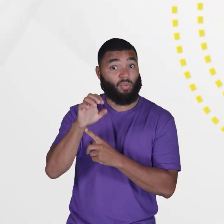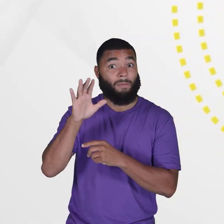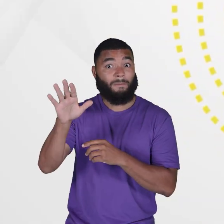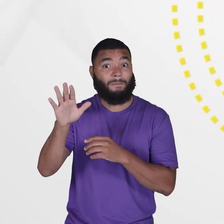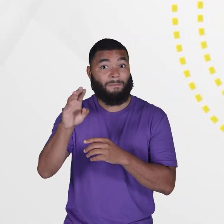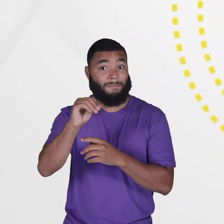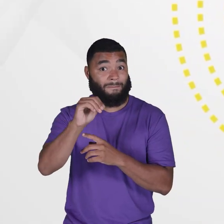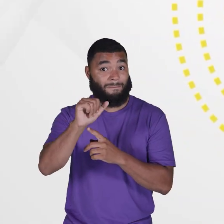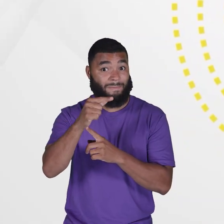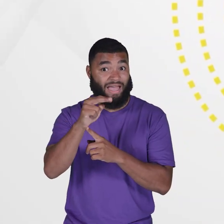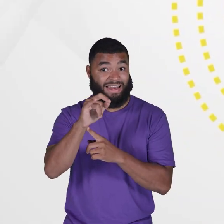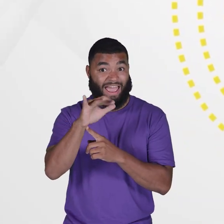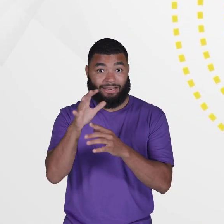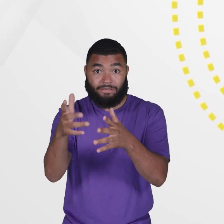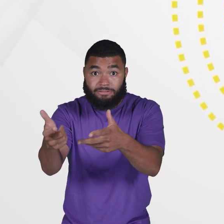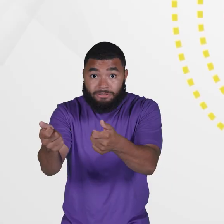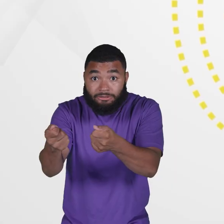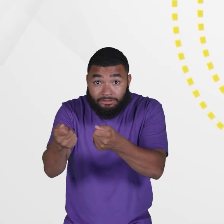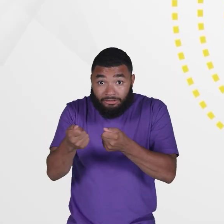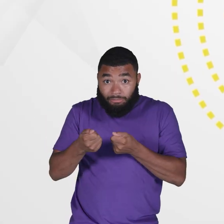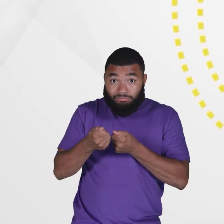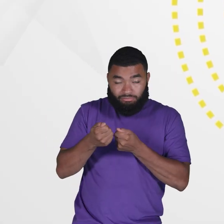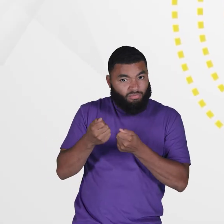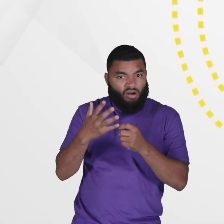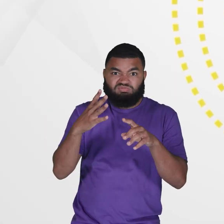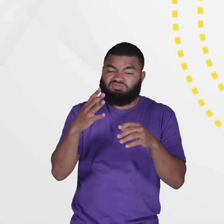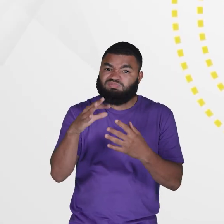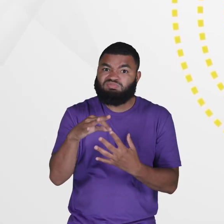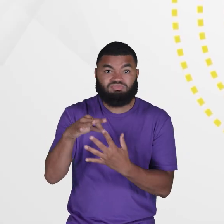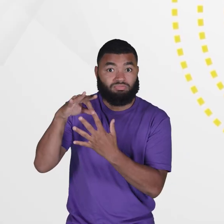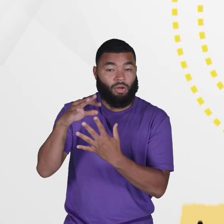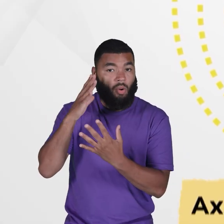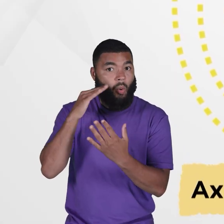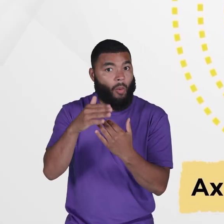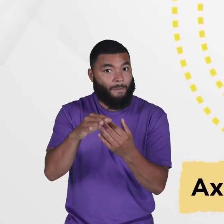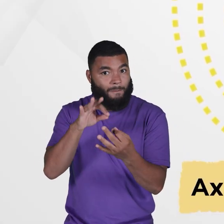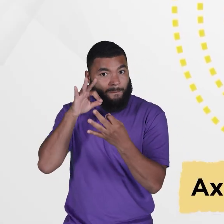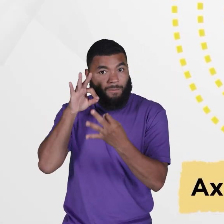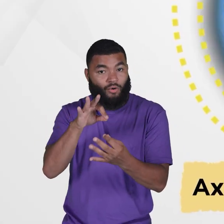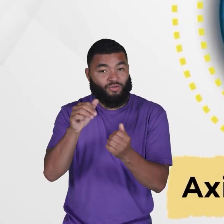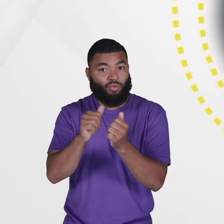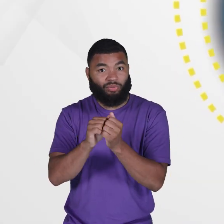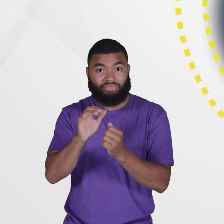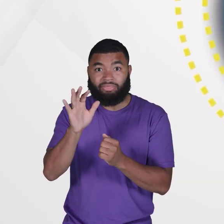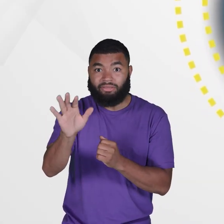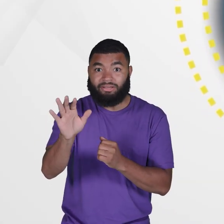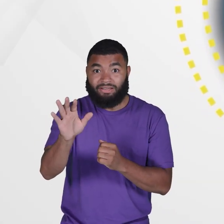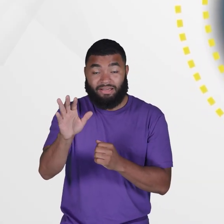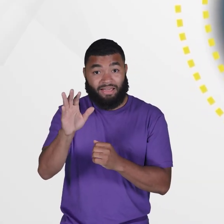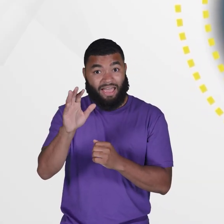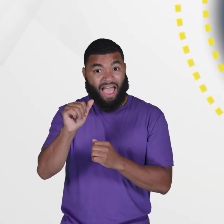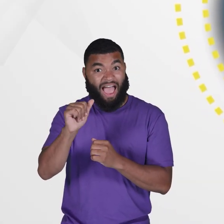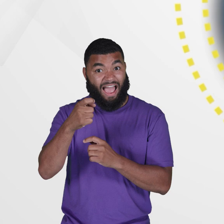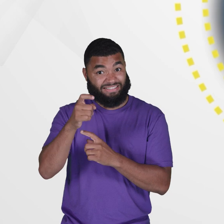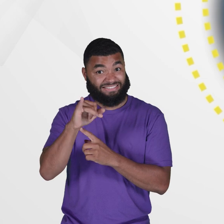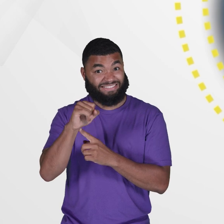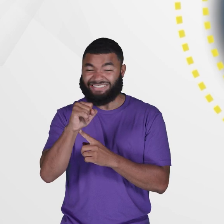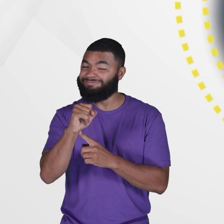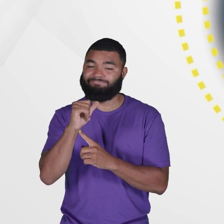Earth, the magnetic field lines up almost perfectly with the planet's axis, but Neptune's tilt around 47 degrees.